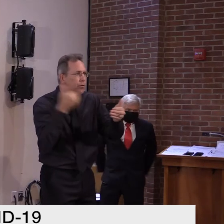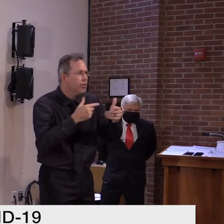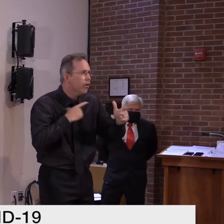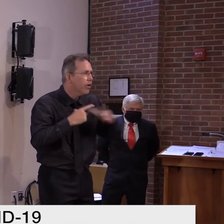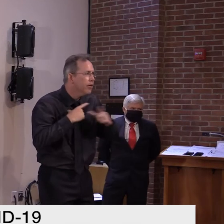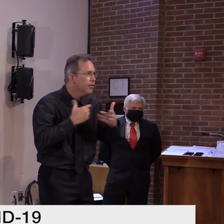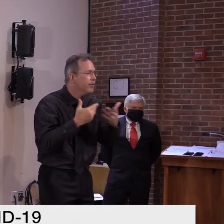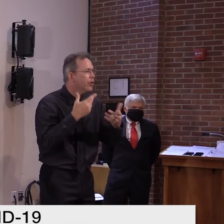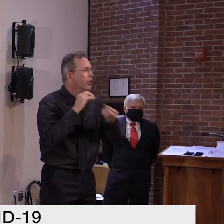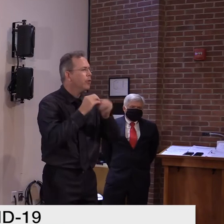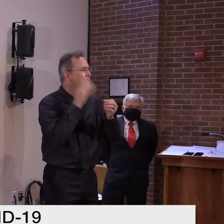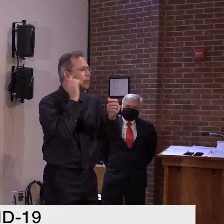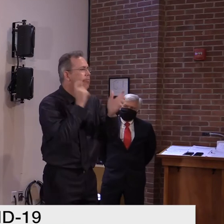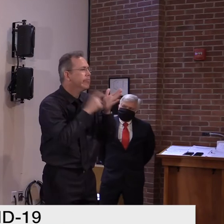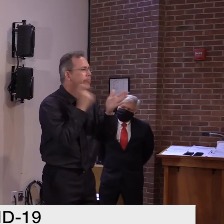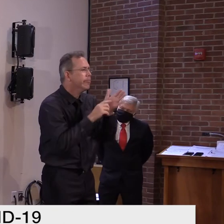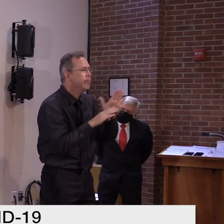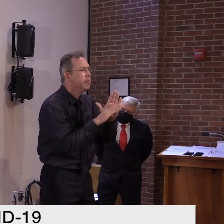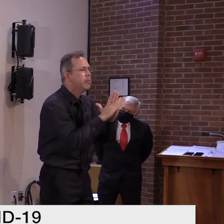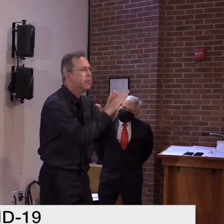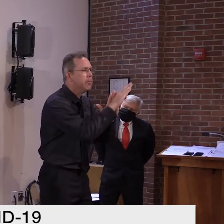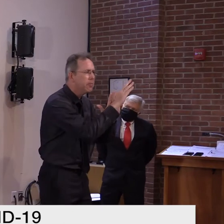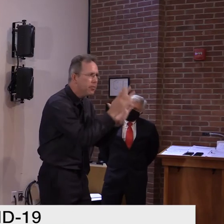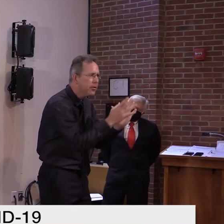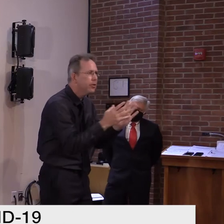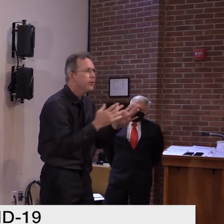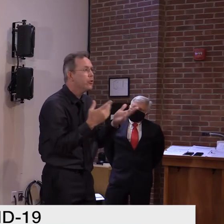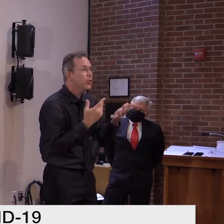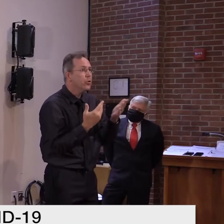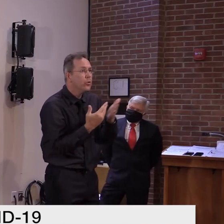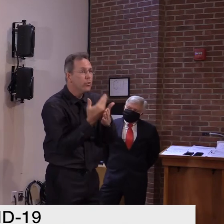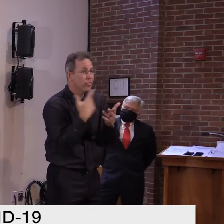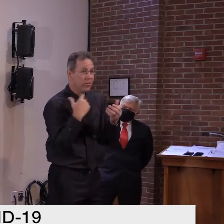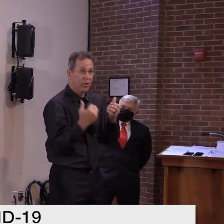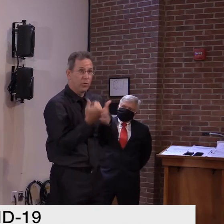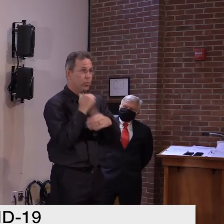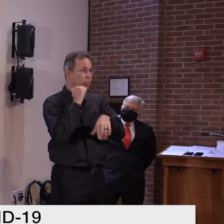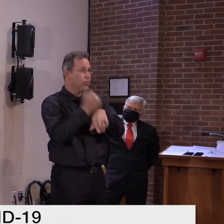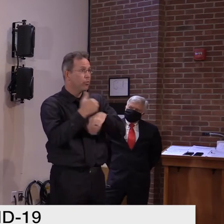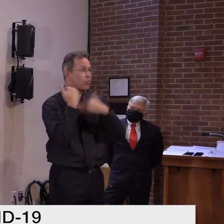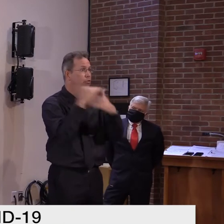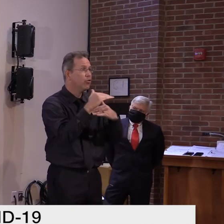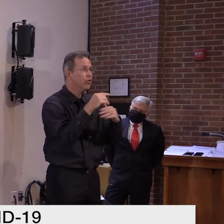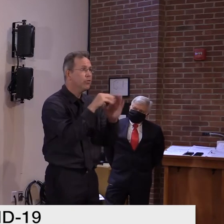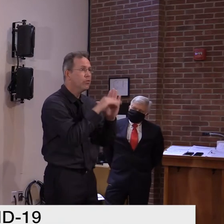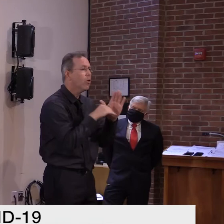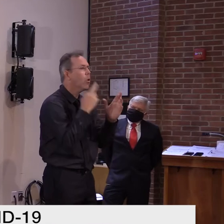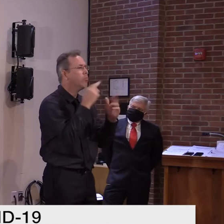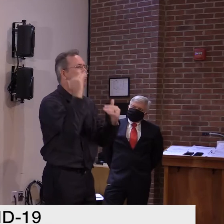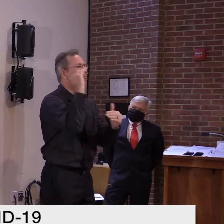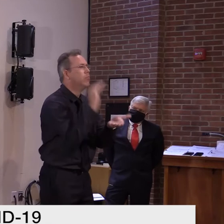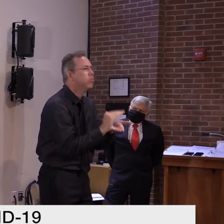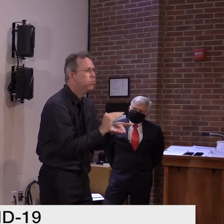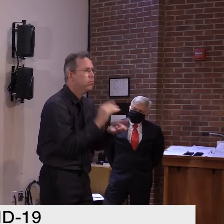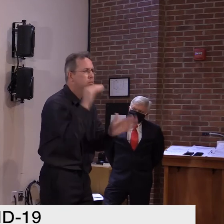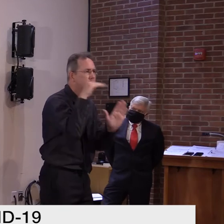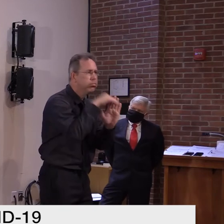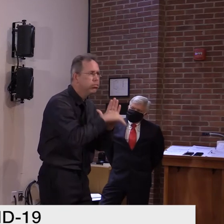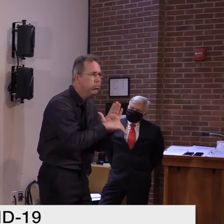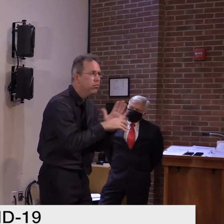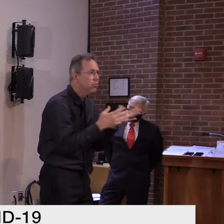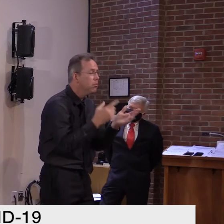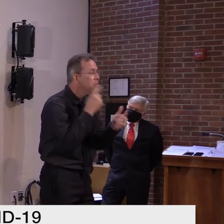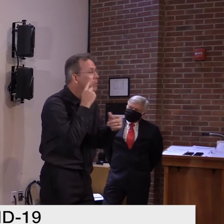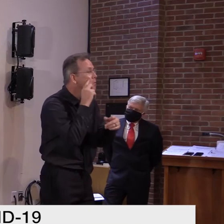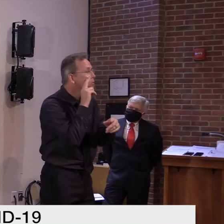of the plans you've heard about today. So one needs to give several weeks' time duration to go by to begin to see